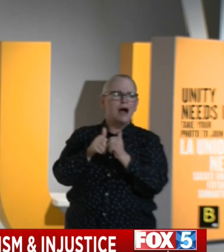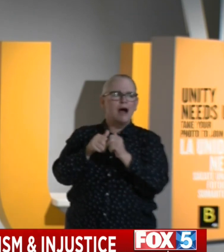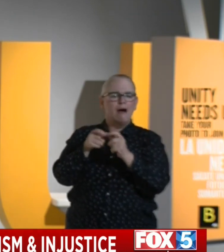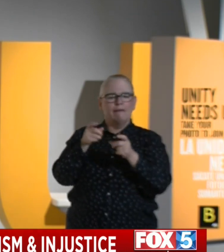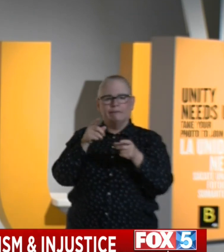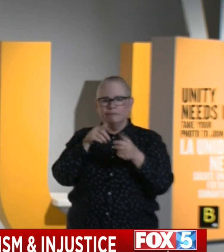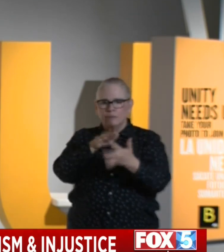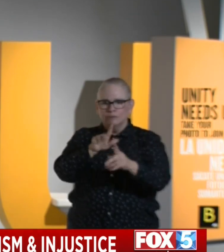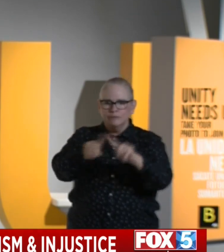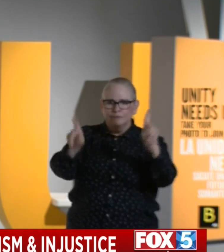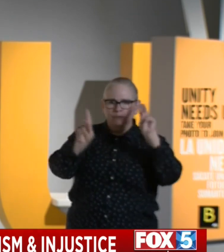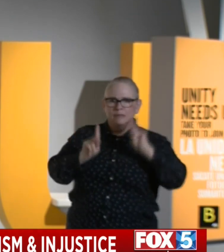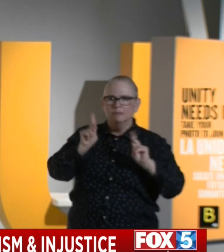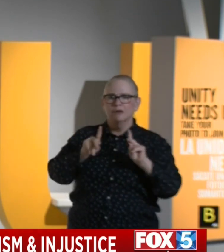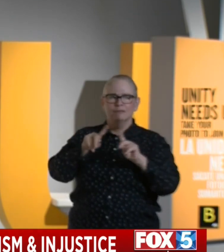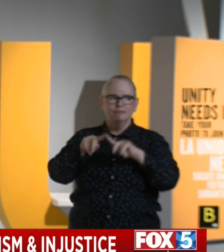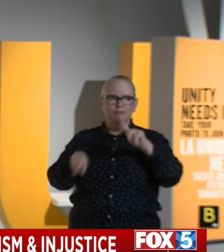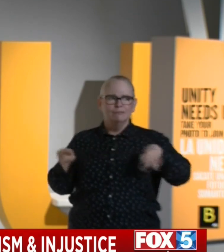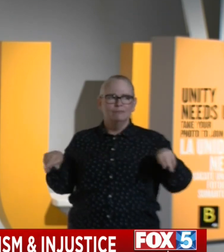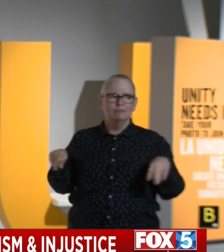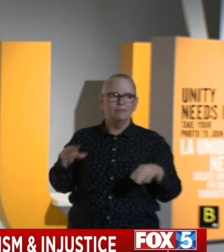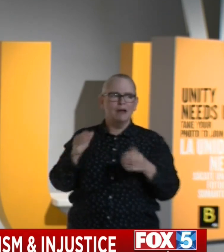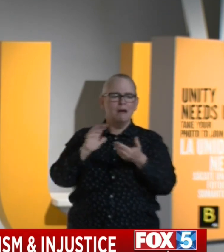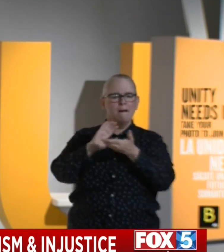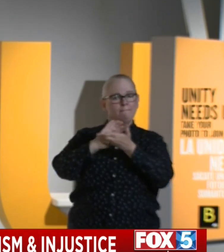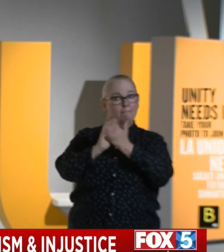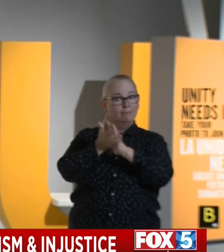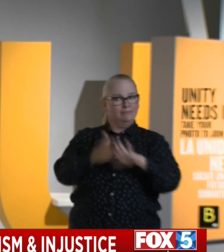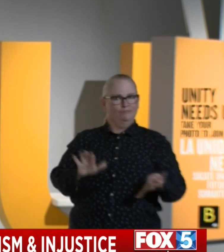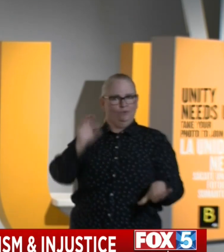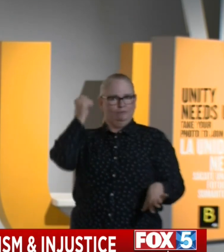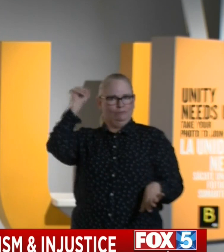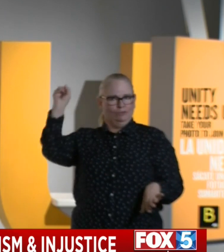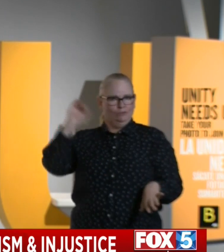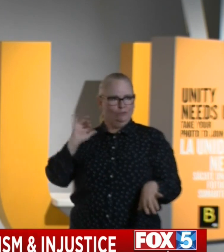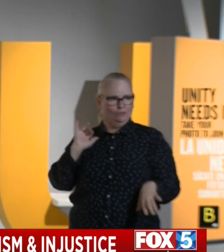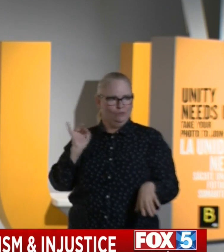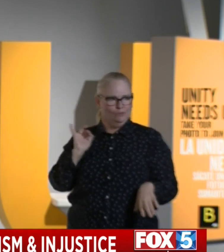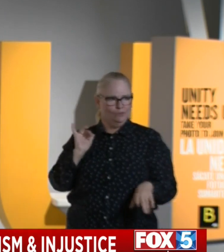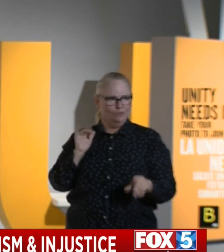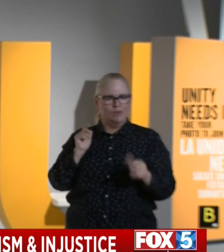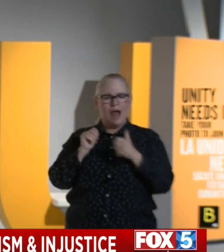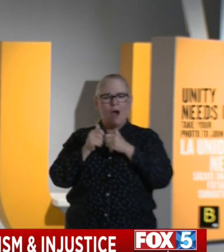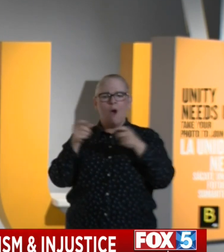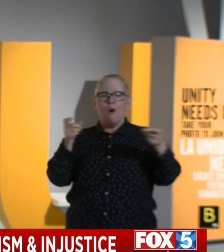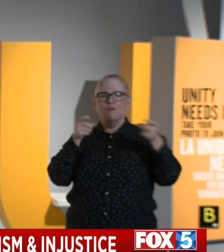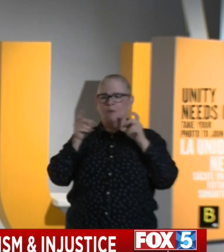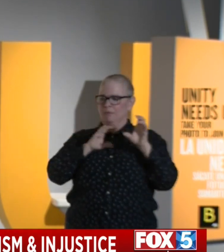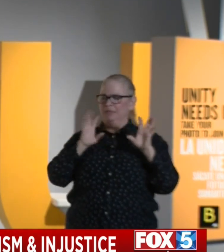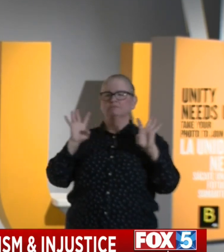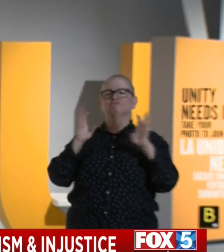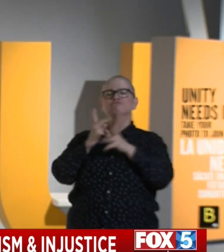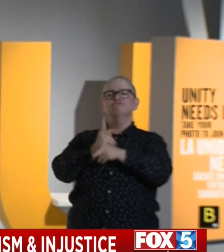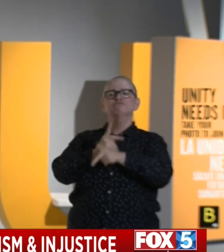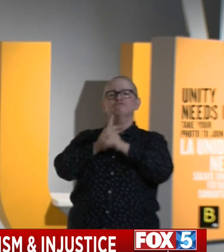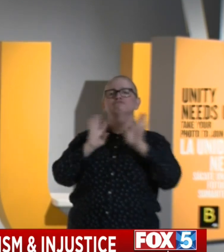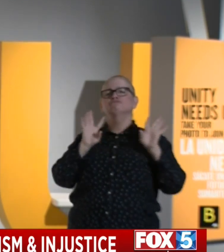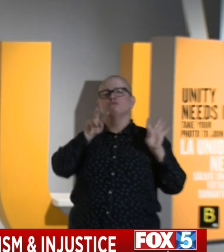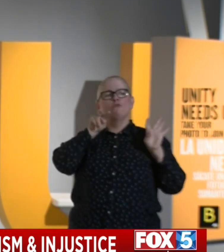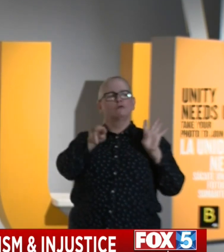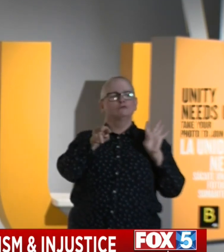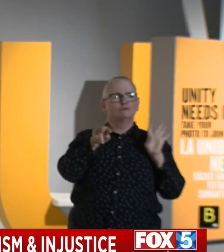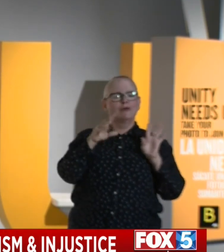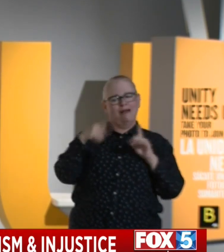protesting and how we control crowds in a responsible way that protects people's fundamental constitutional rights